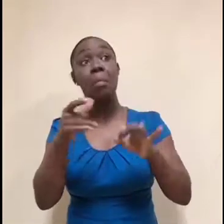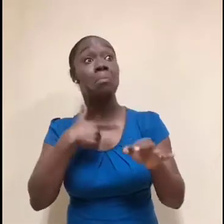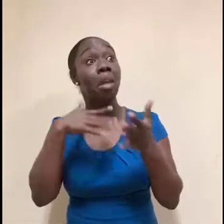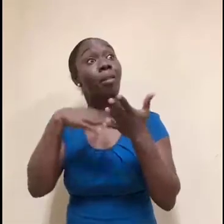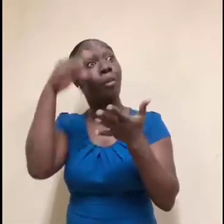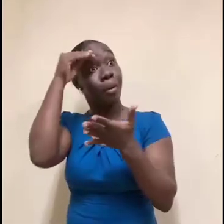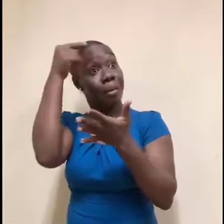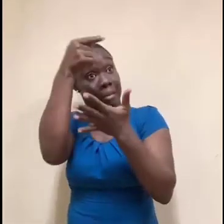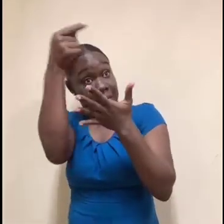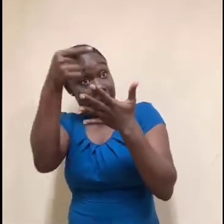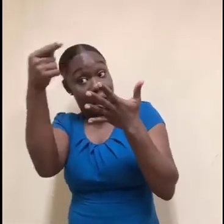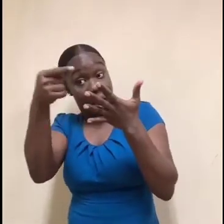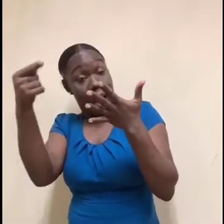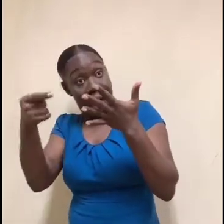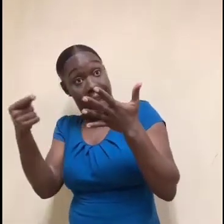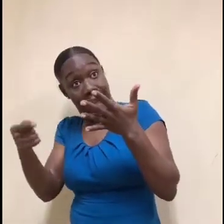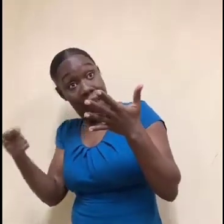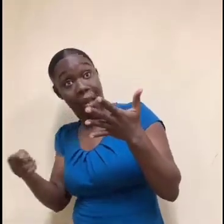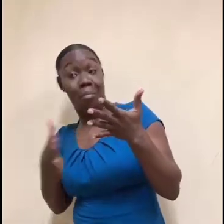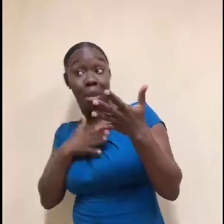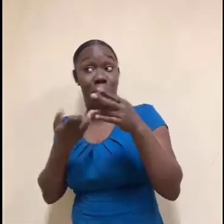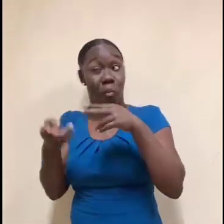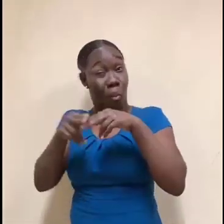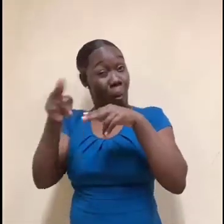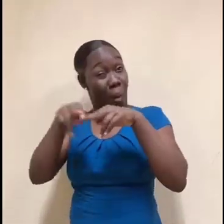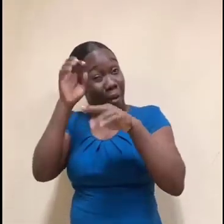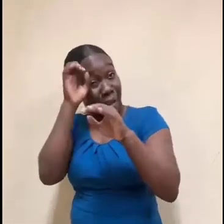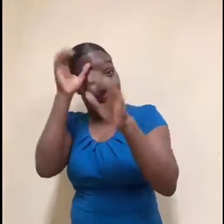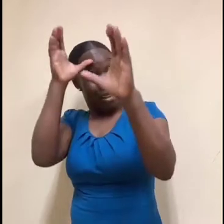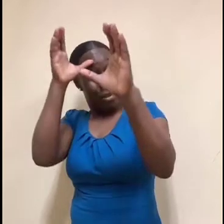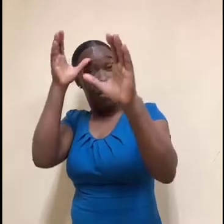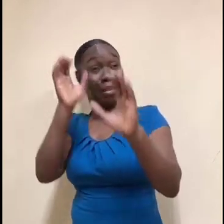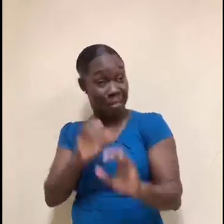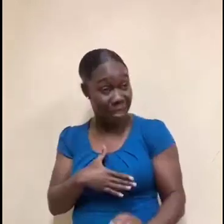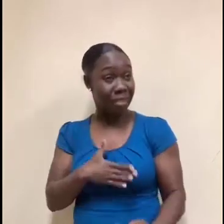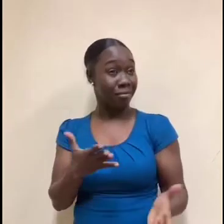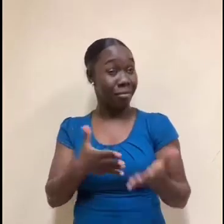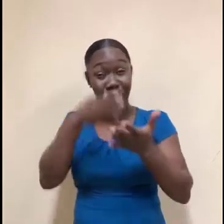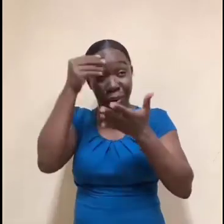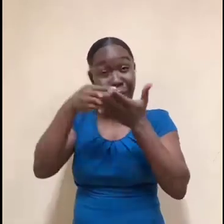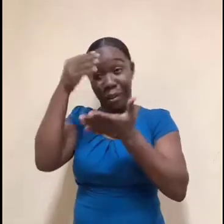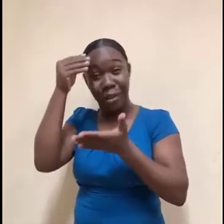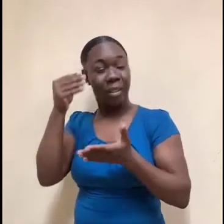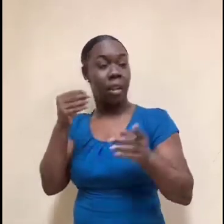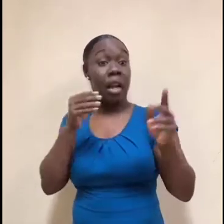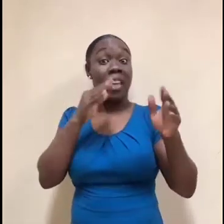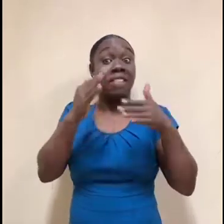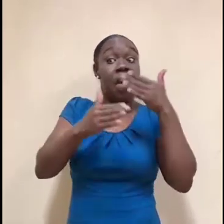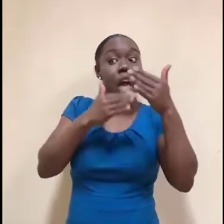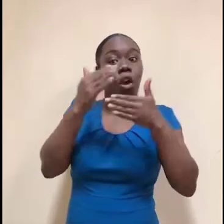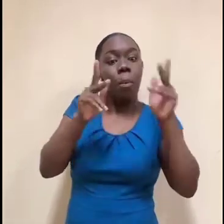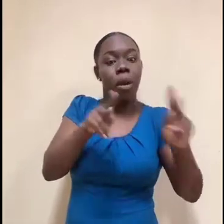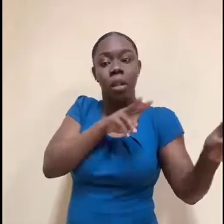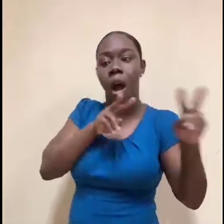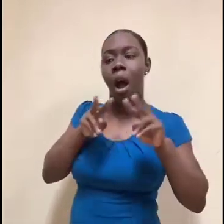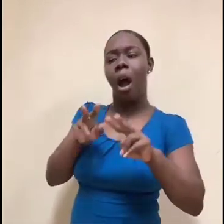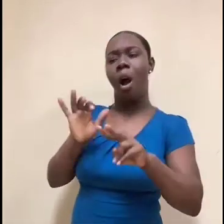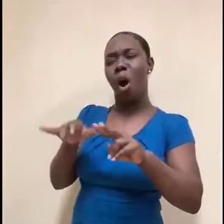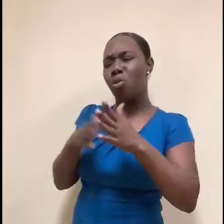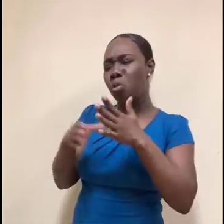certification exam, or here's something I'm learning in my college degree program. So the more you push yourself out there, the more you network properly, the more likely